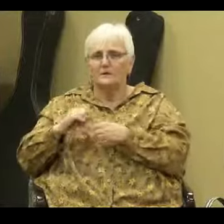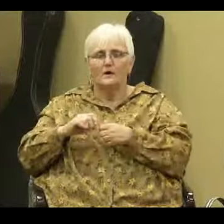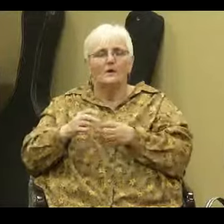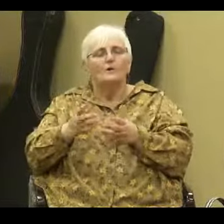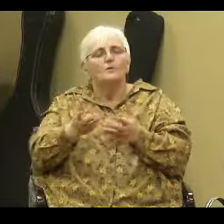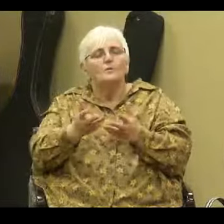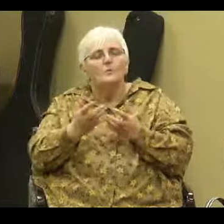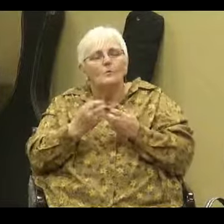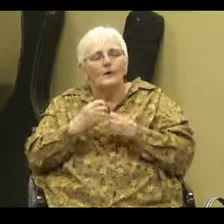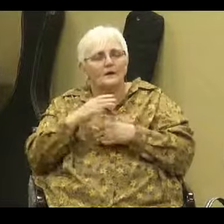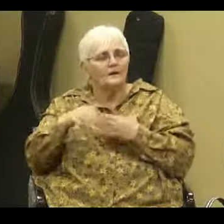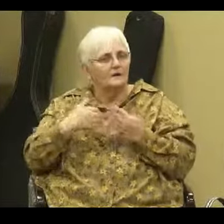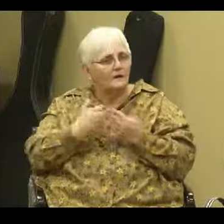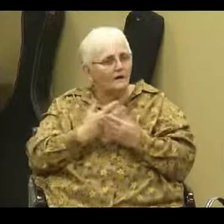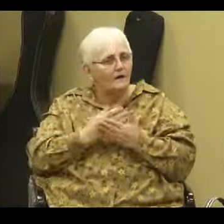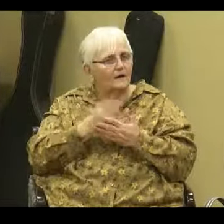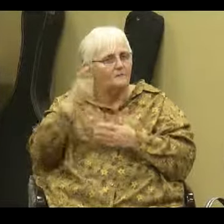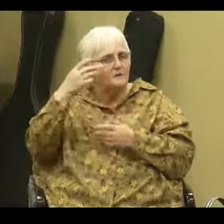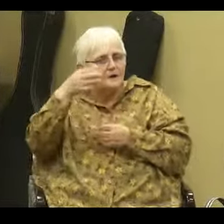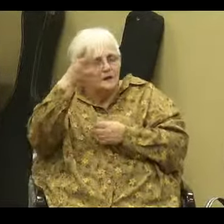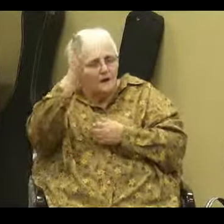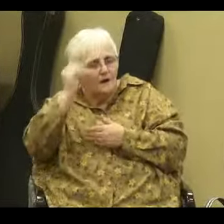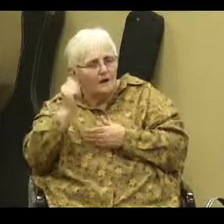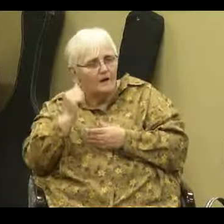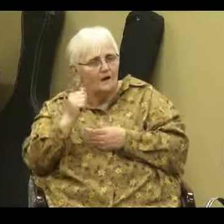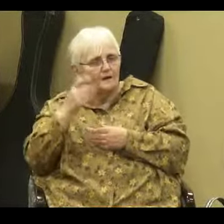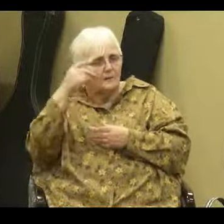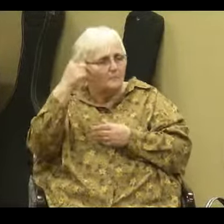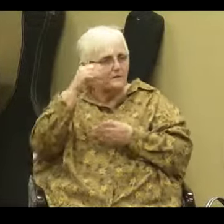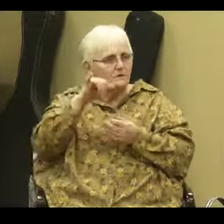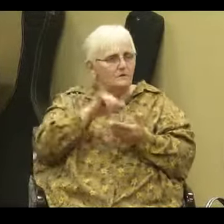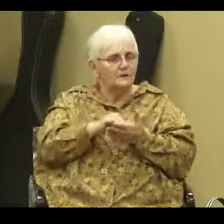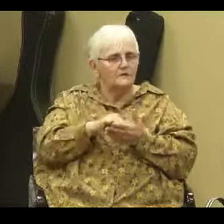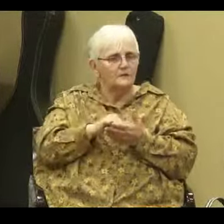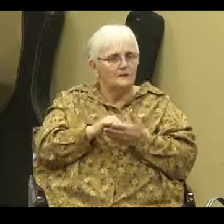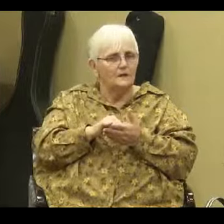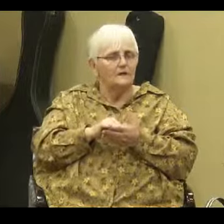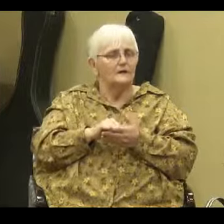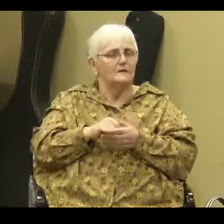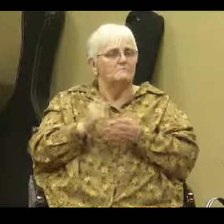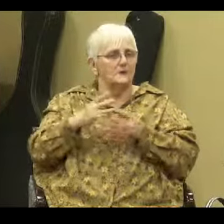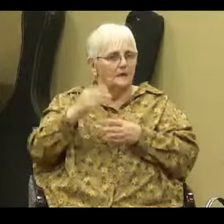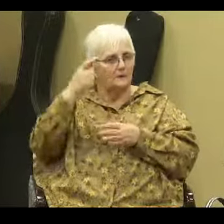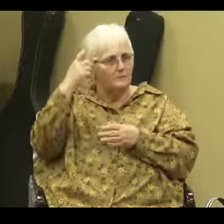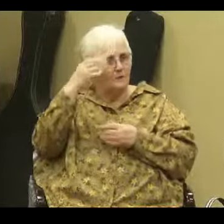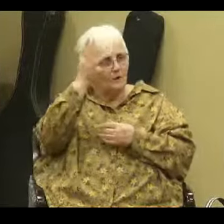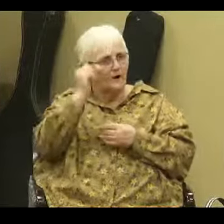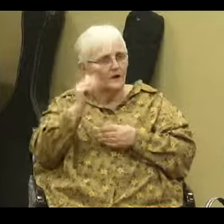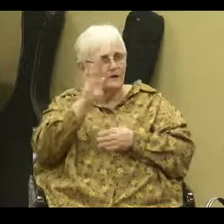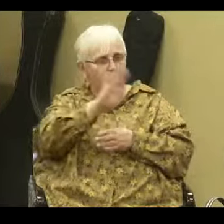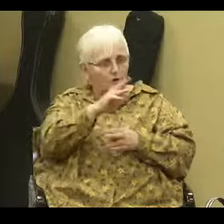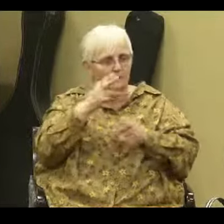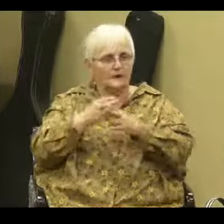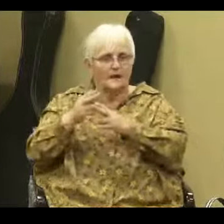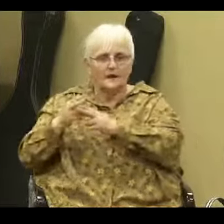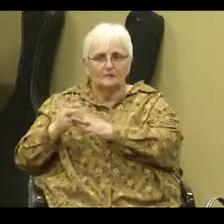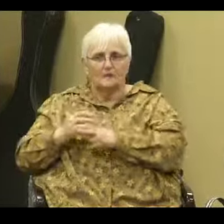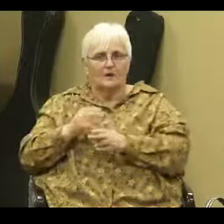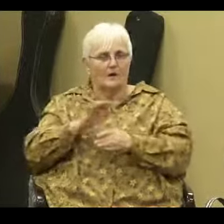there's mysteries there's things that God has there's a mystery that there's mysteries God has your name on it he wants to show you